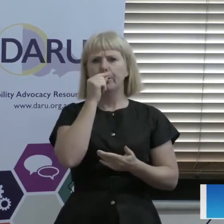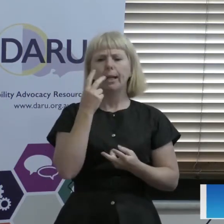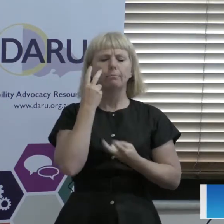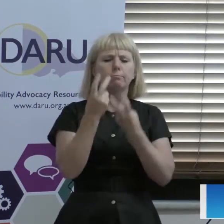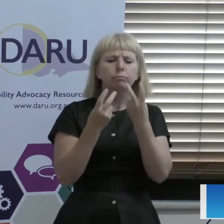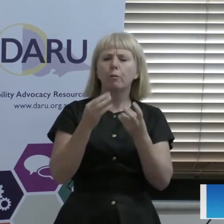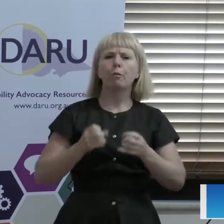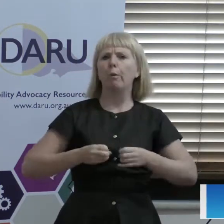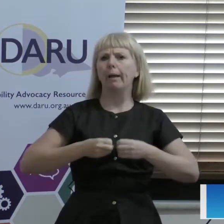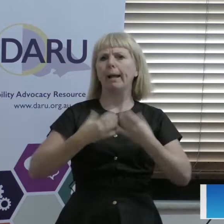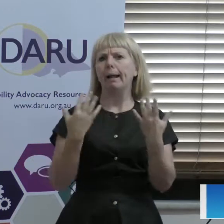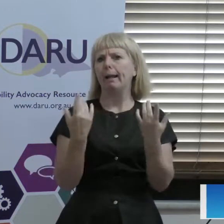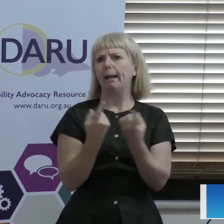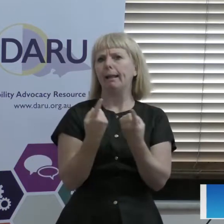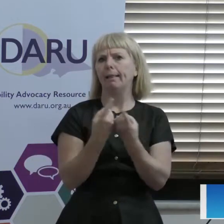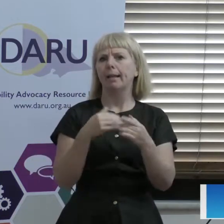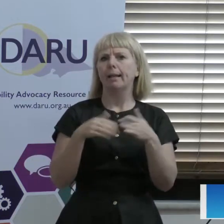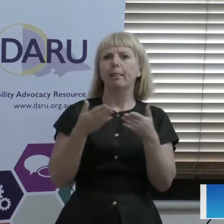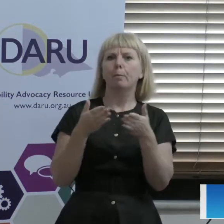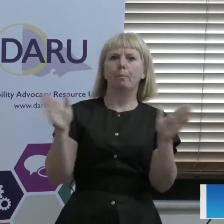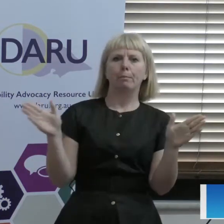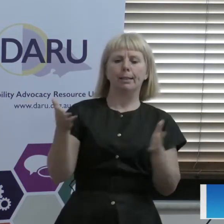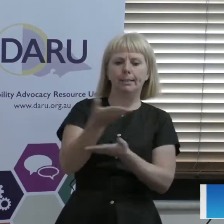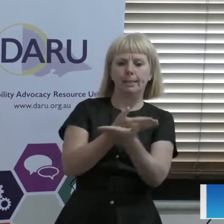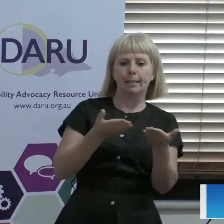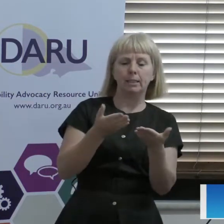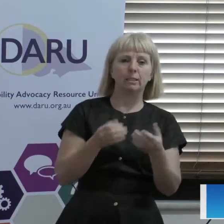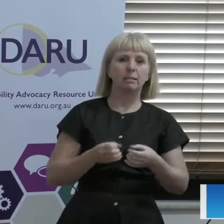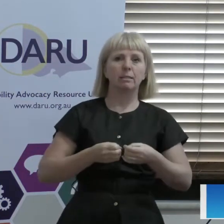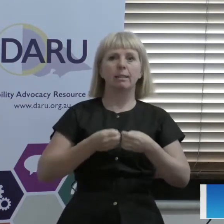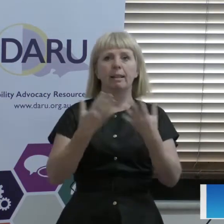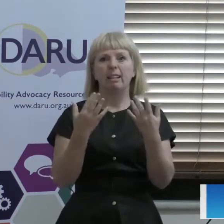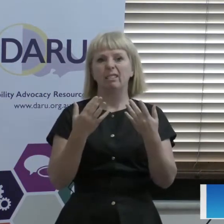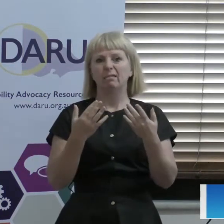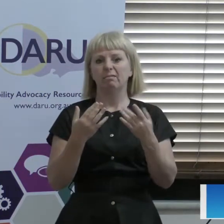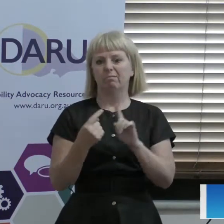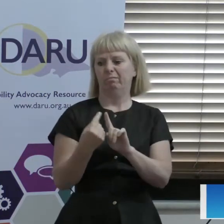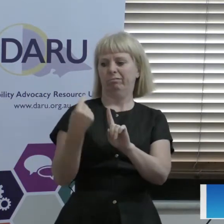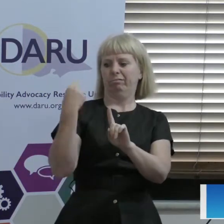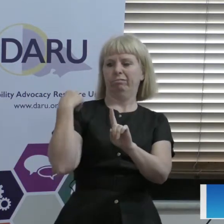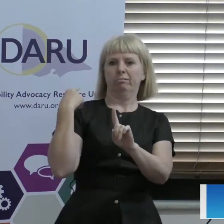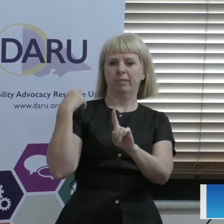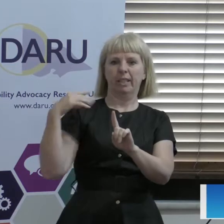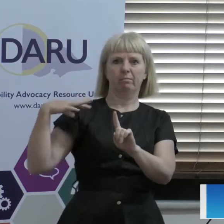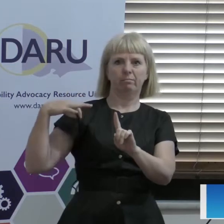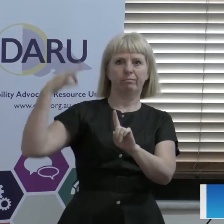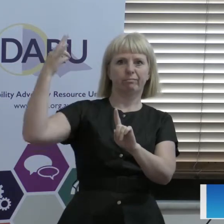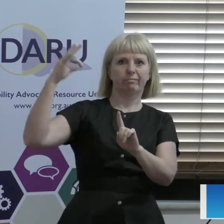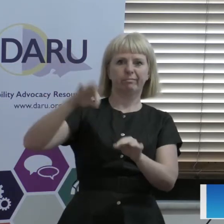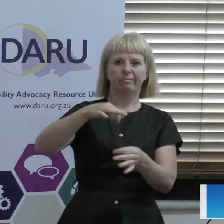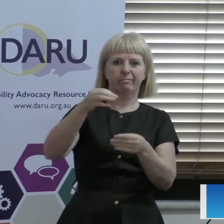that's been in the public discussions. So anything anyone said at any point you can search on, and that'll pull up both